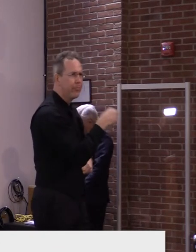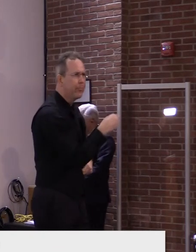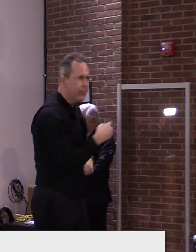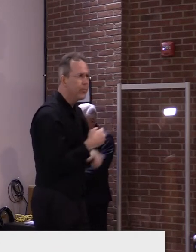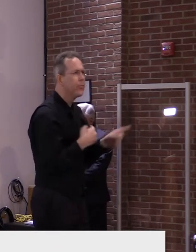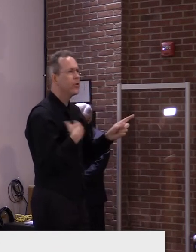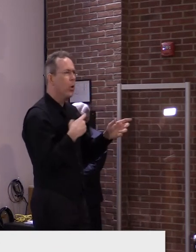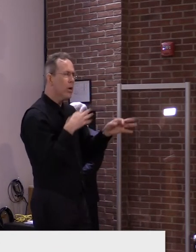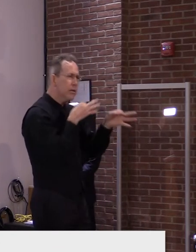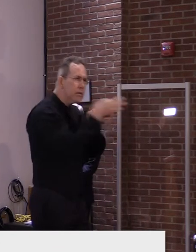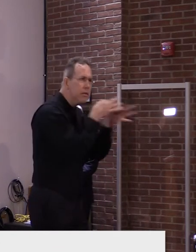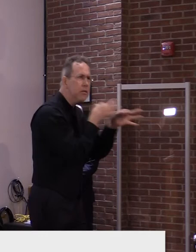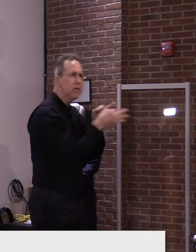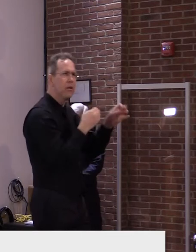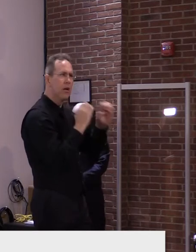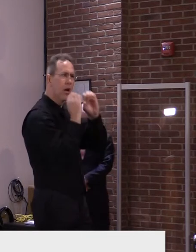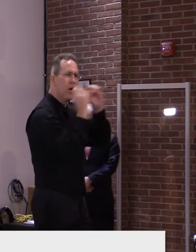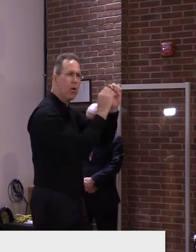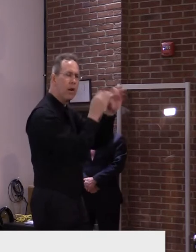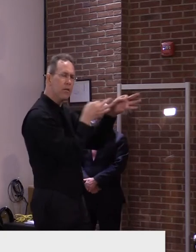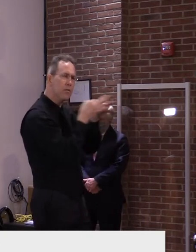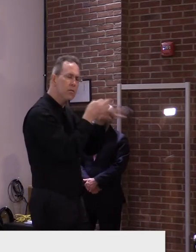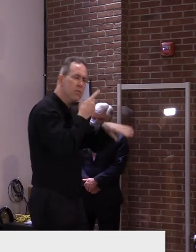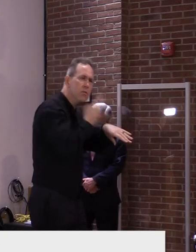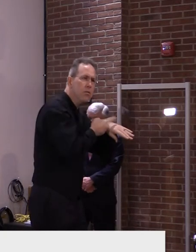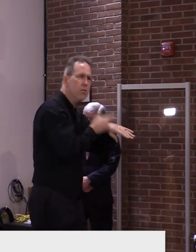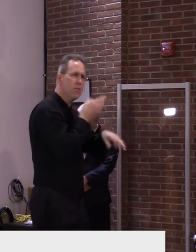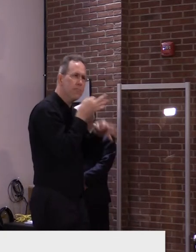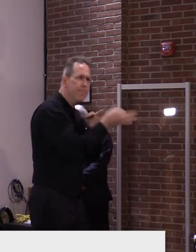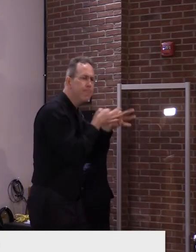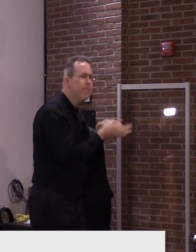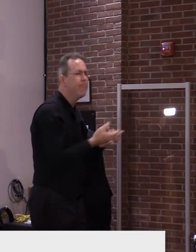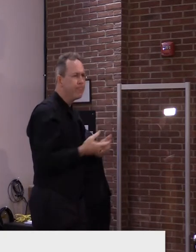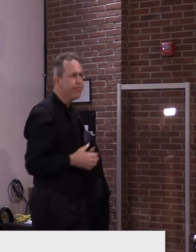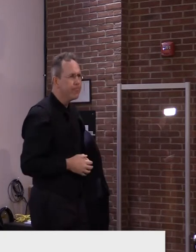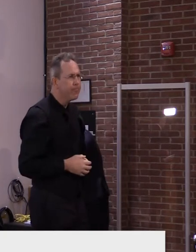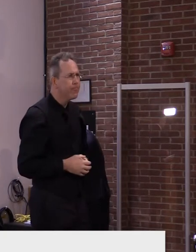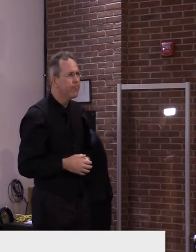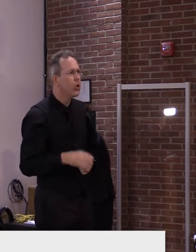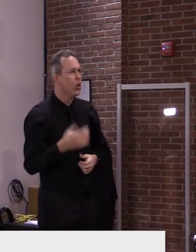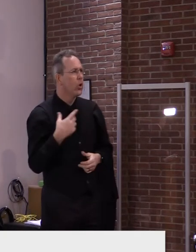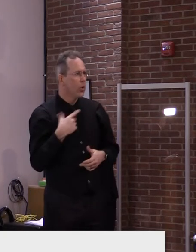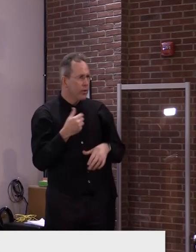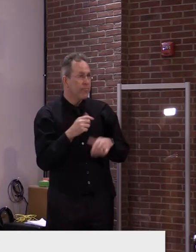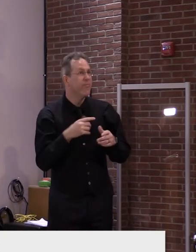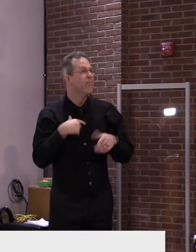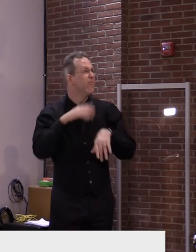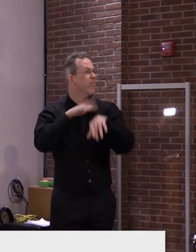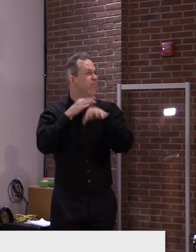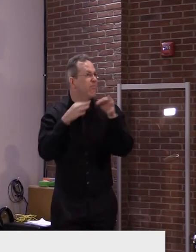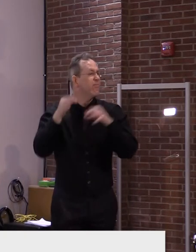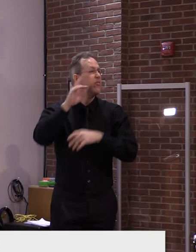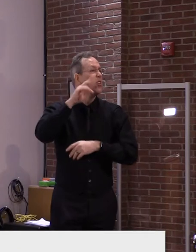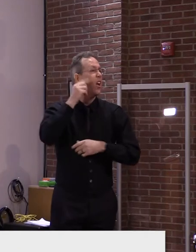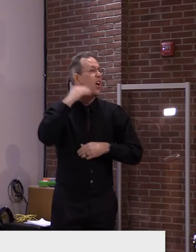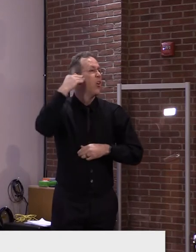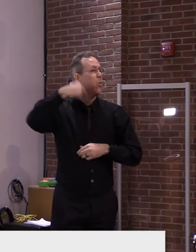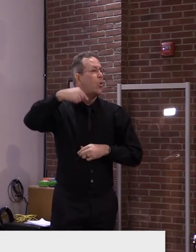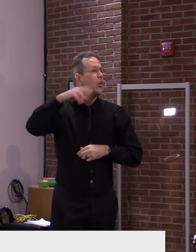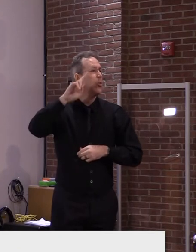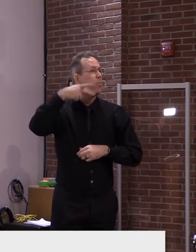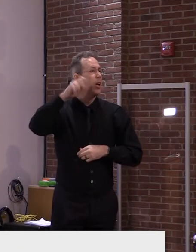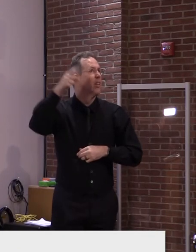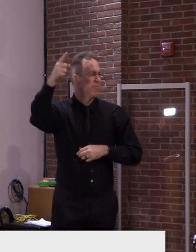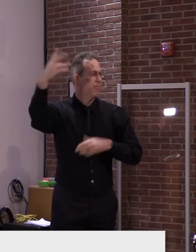guidance wasn't accepted. And it appears the, uh, corporate UPS, uh, decided to get involved themselves and, and, and